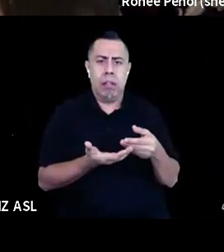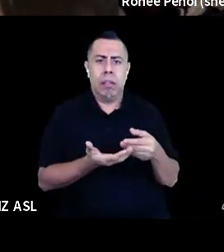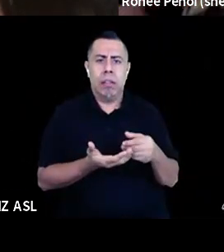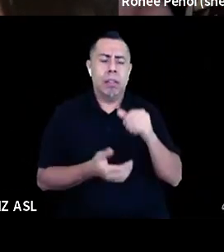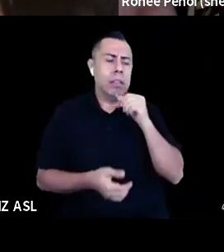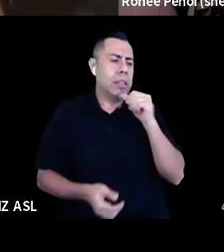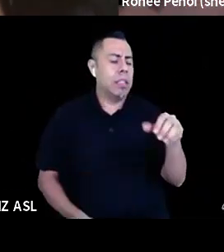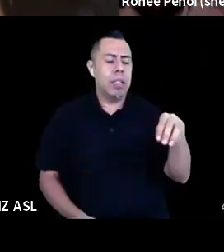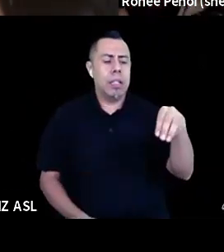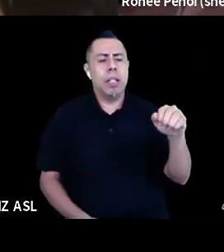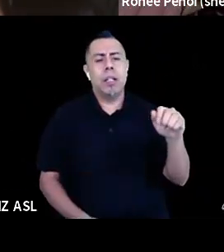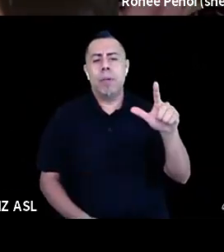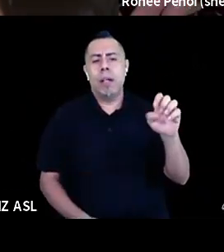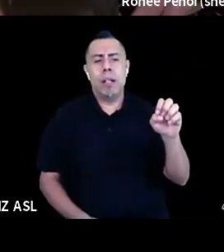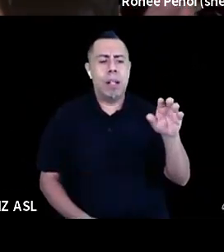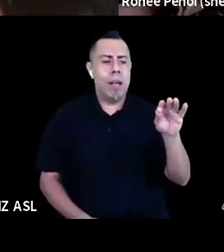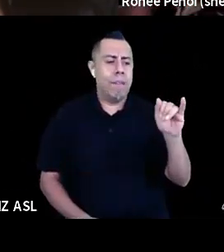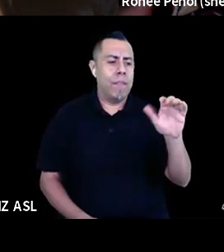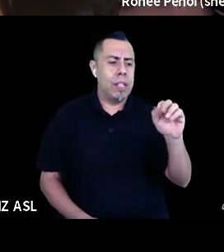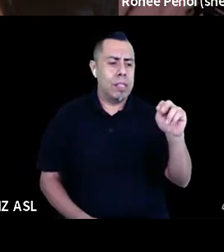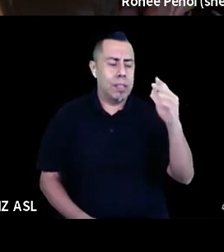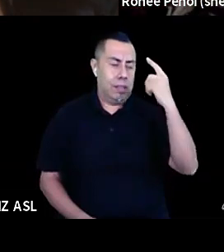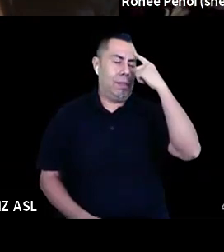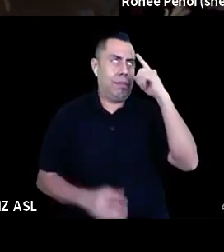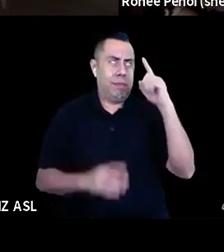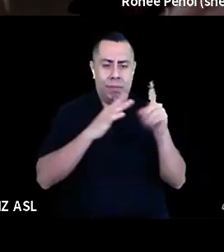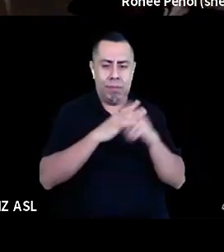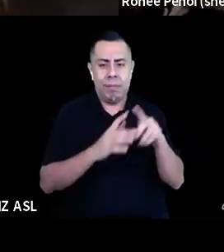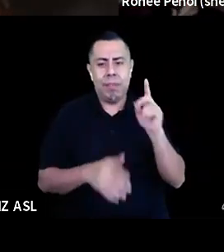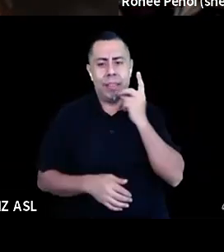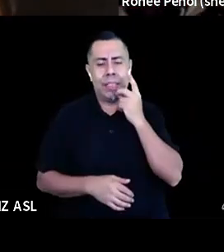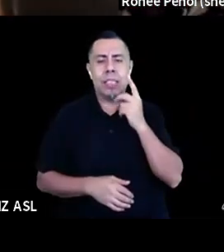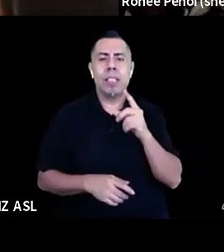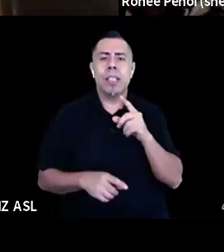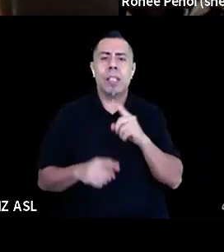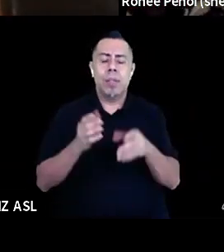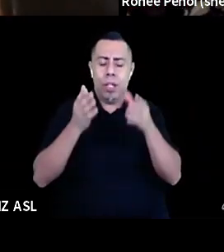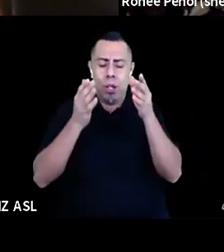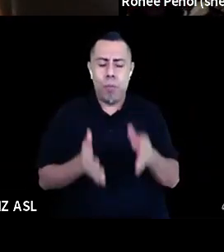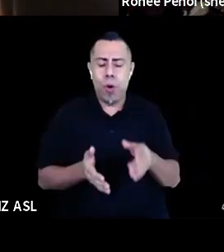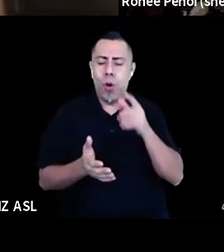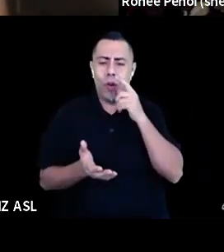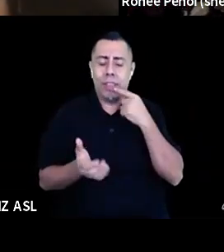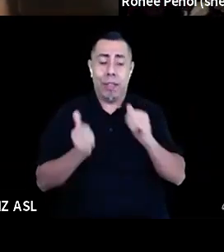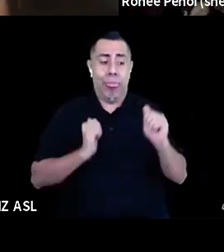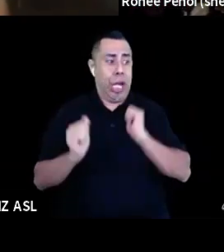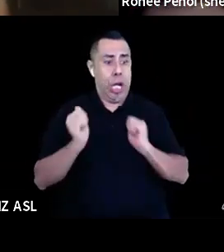Disney just kind of went right in my head in this, you know, oh, I'm going to give this to you, to all of you. Um, it's the same thing with, you know,